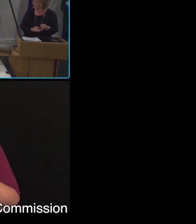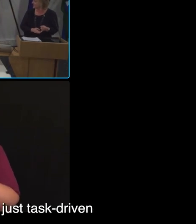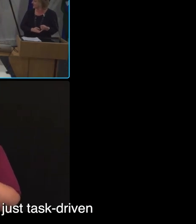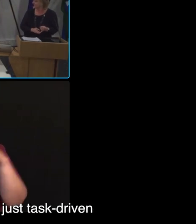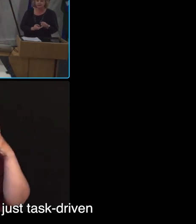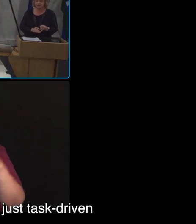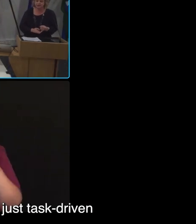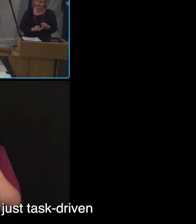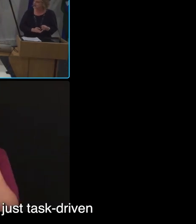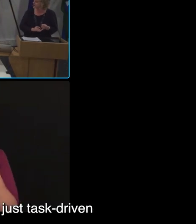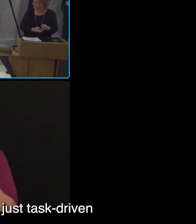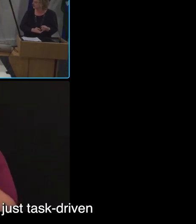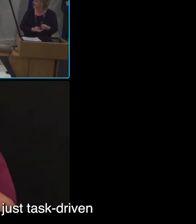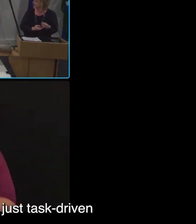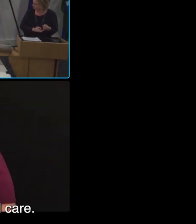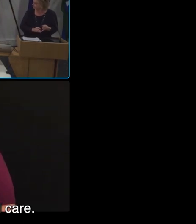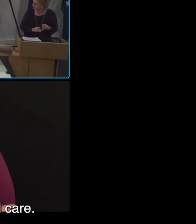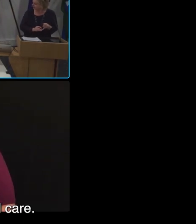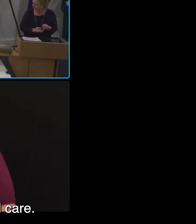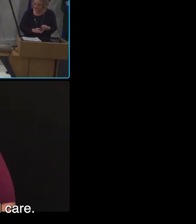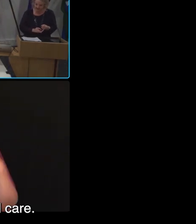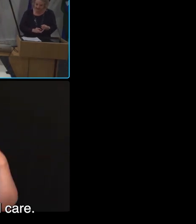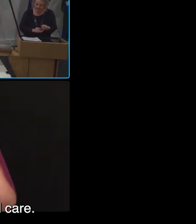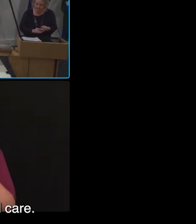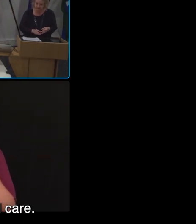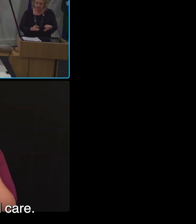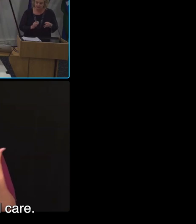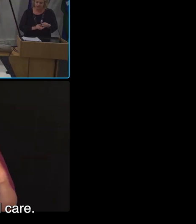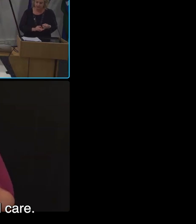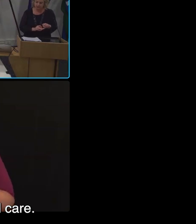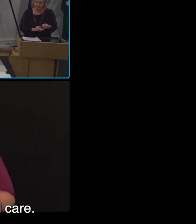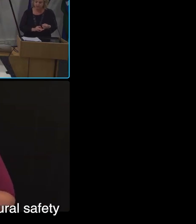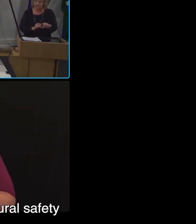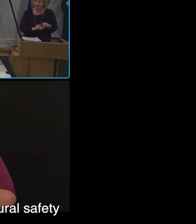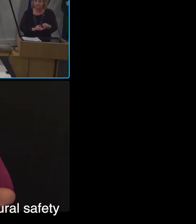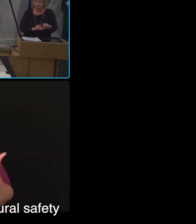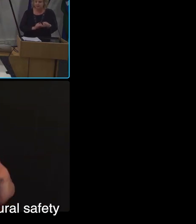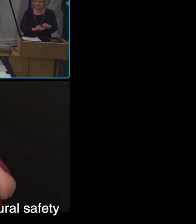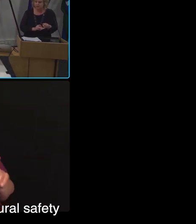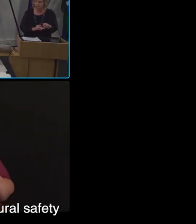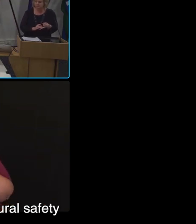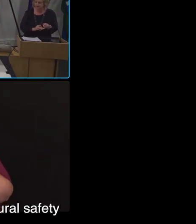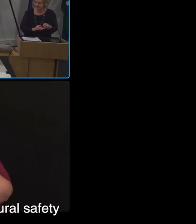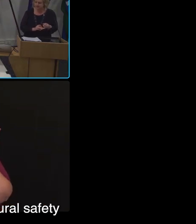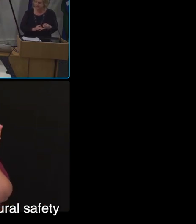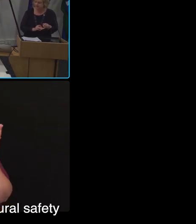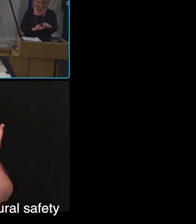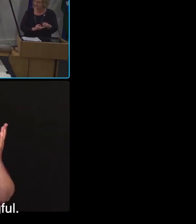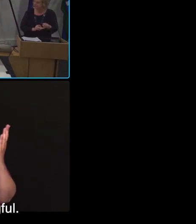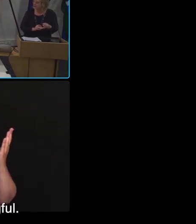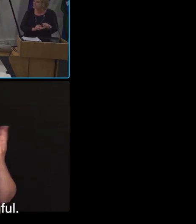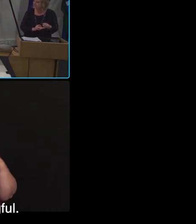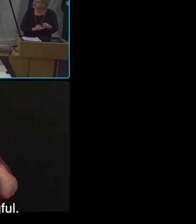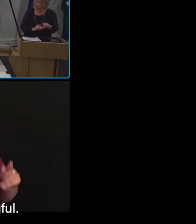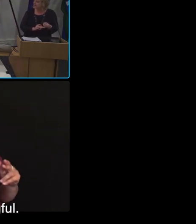Commission with all about holistic care, not just task-driven or compliance-oriented care. Two, the importance of cultural safety,